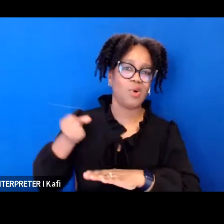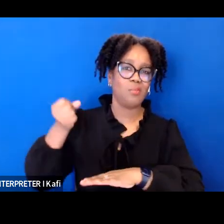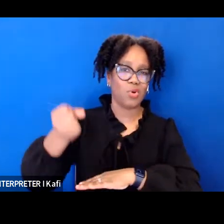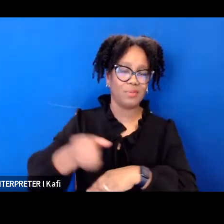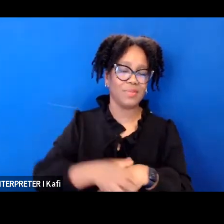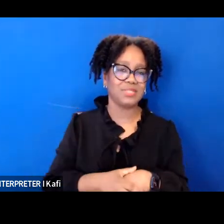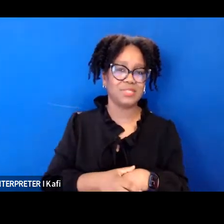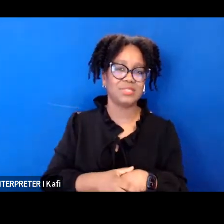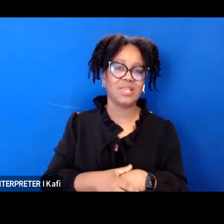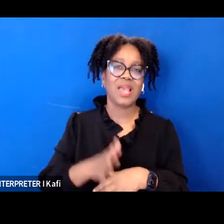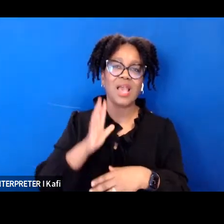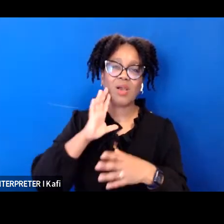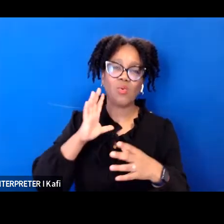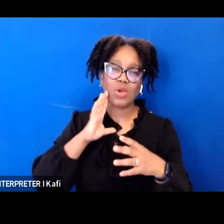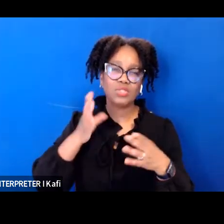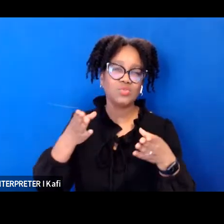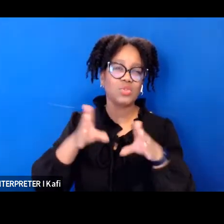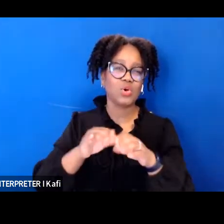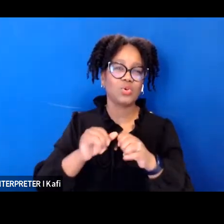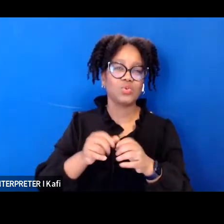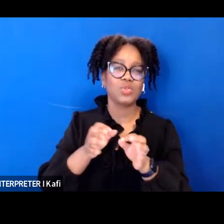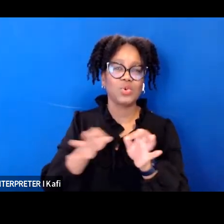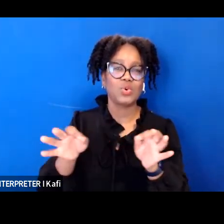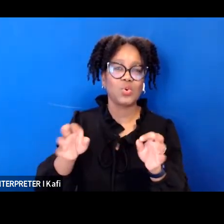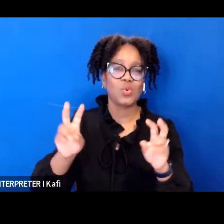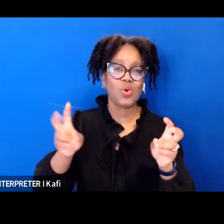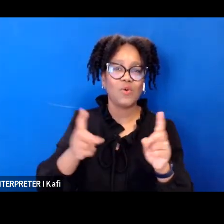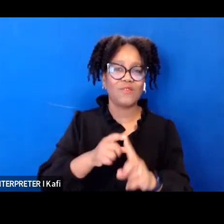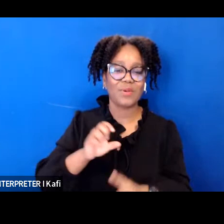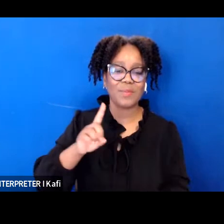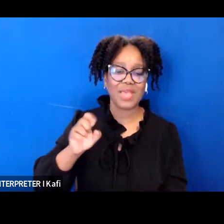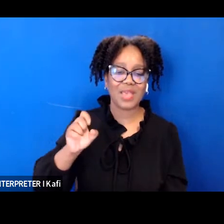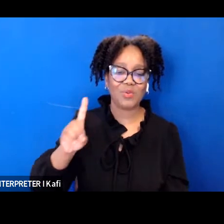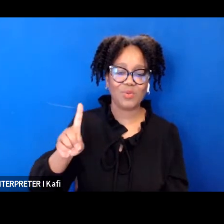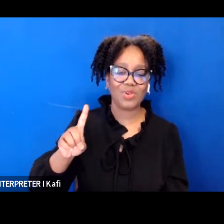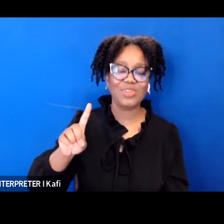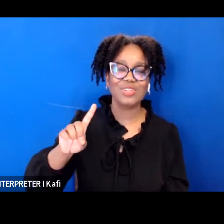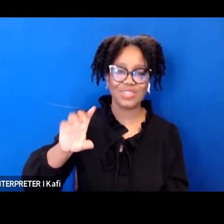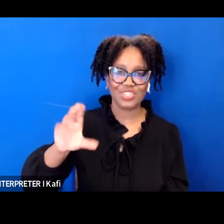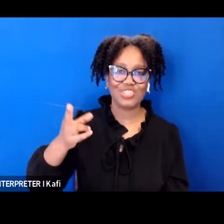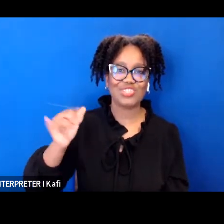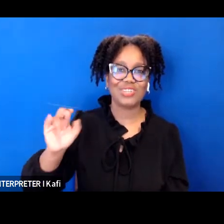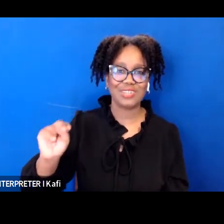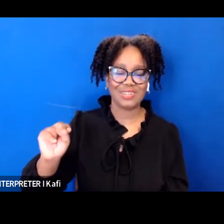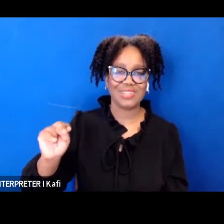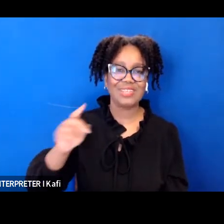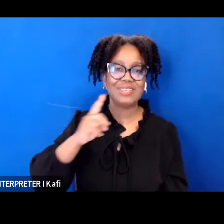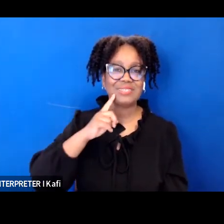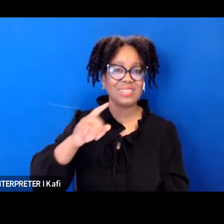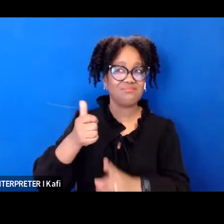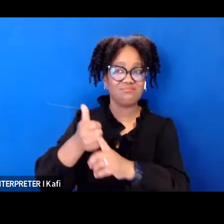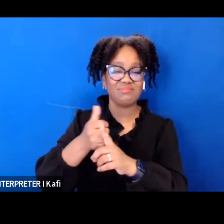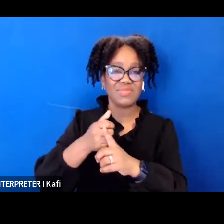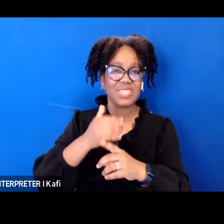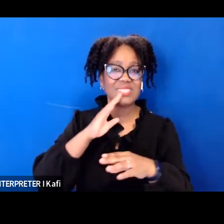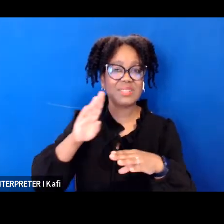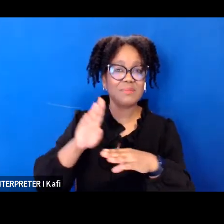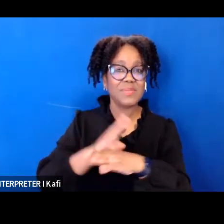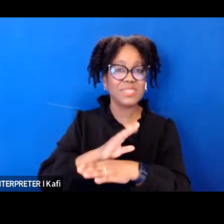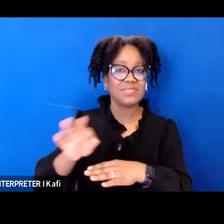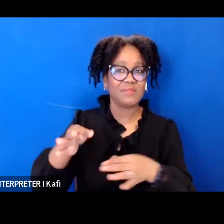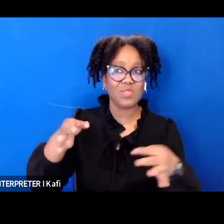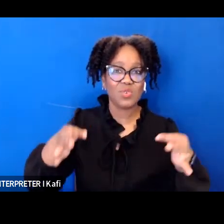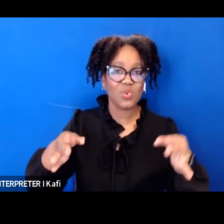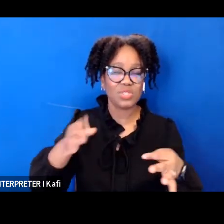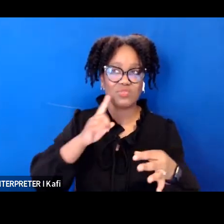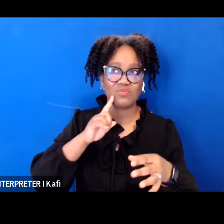united states district court of the northern district of california it is the business of the courts to discuss dispense justice fairly